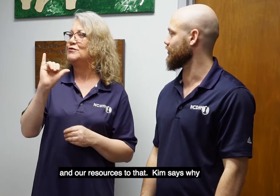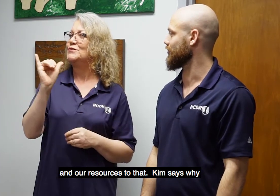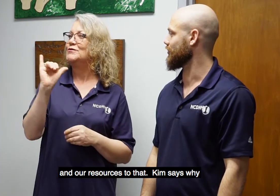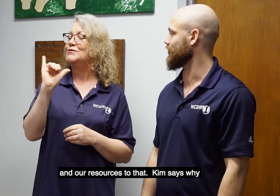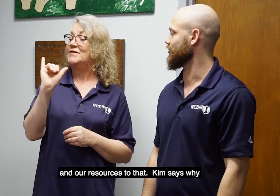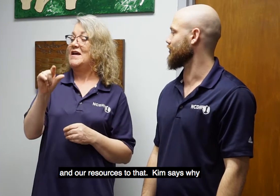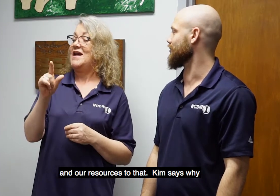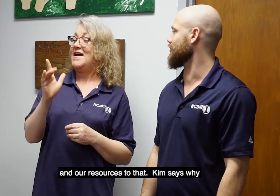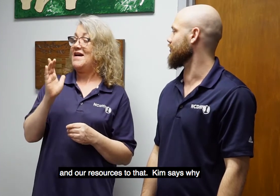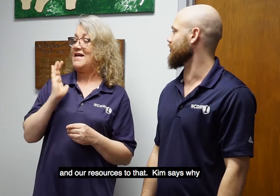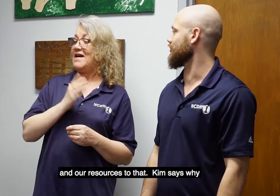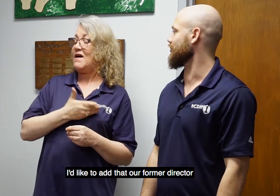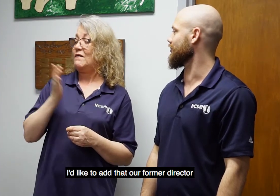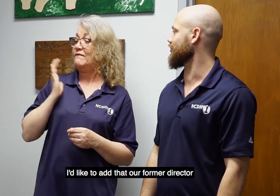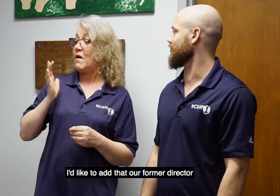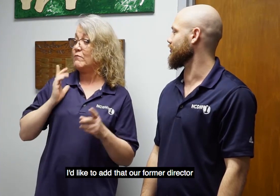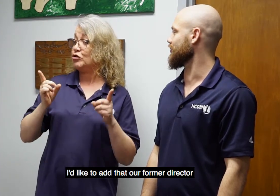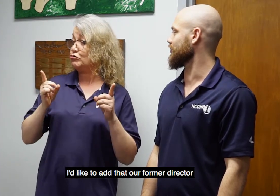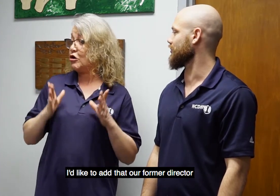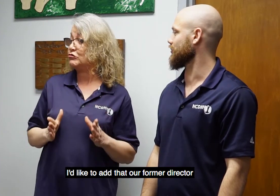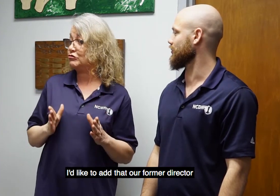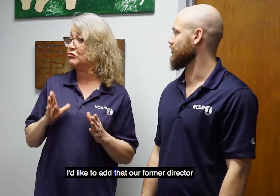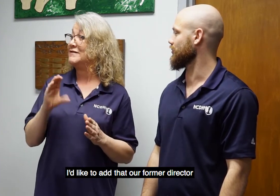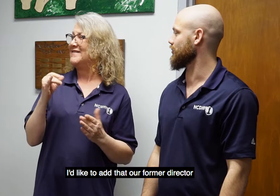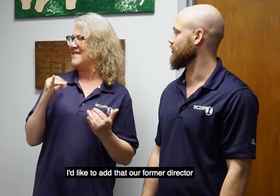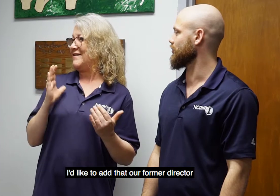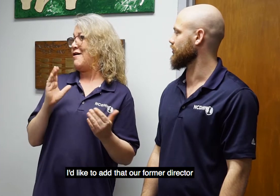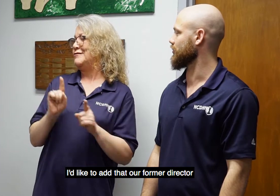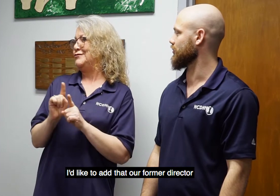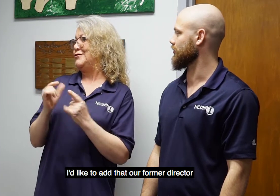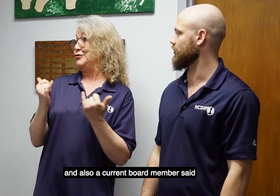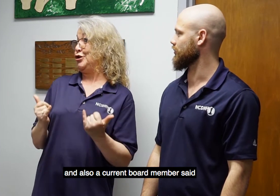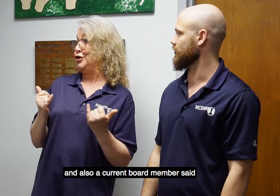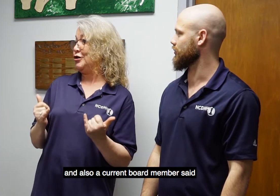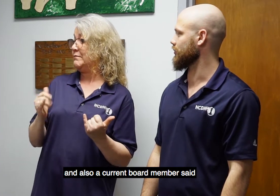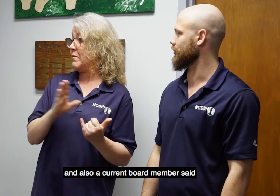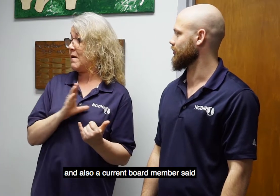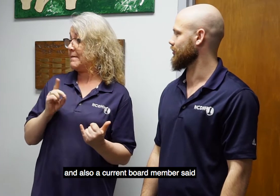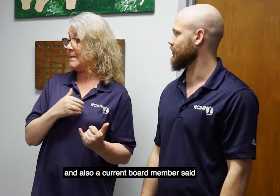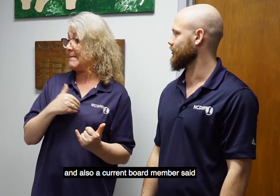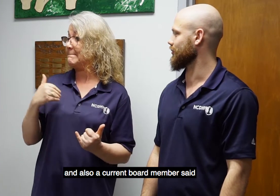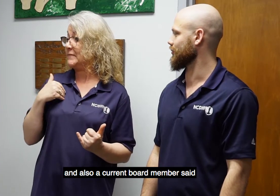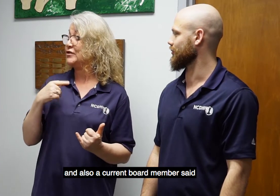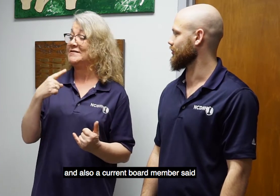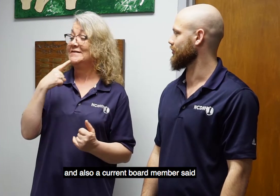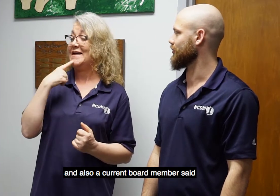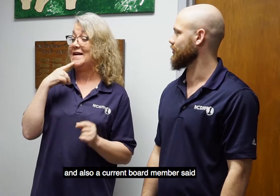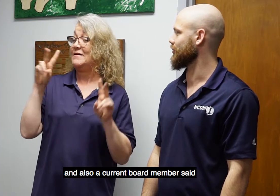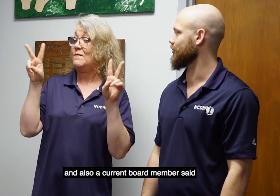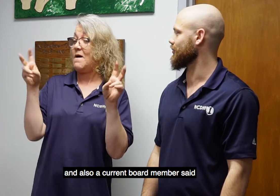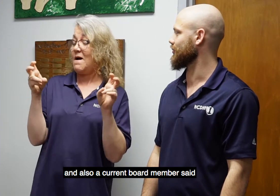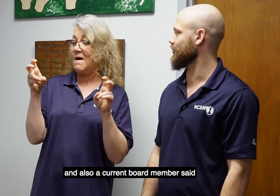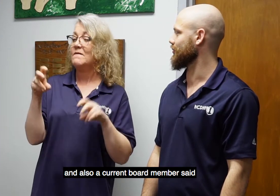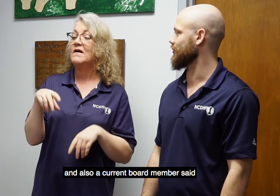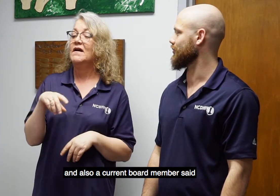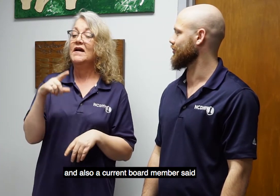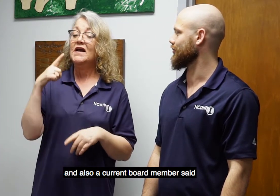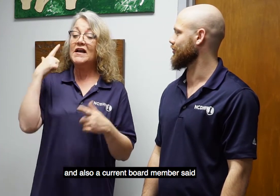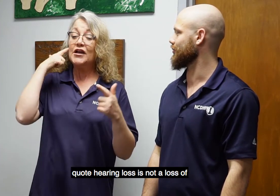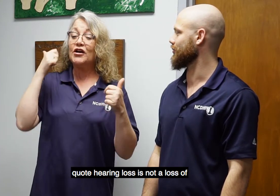Kim says, I'd like to add to our former director and also a current board member said, quote,